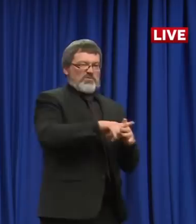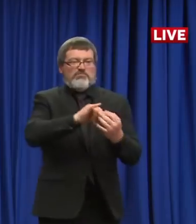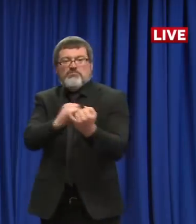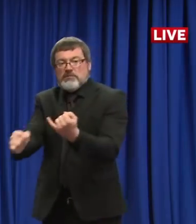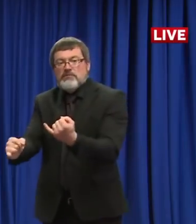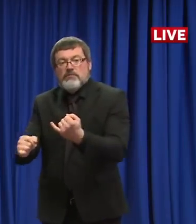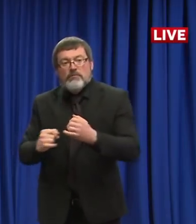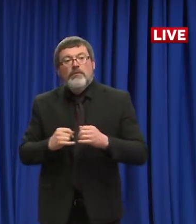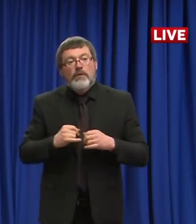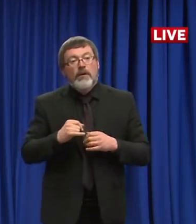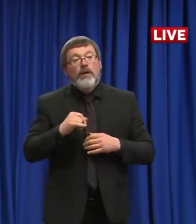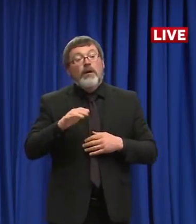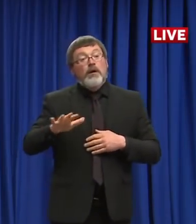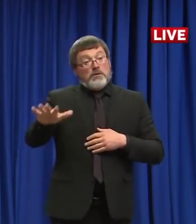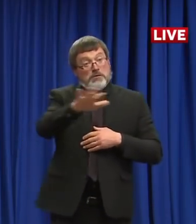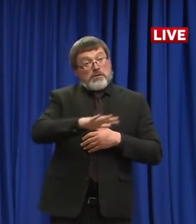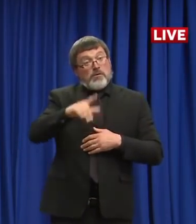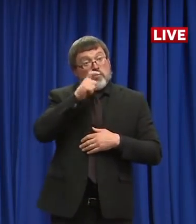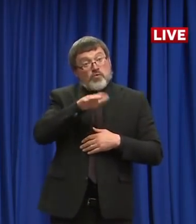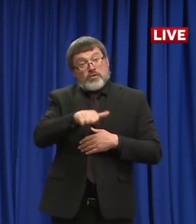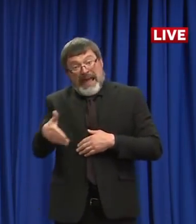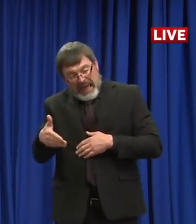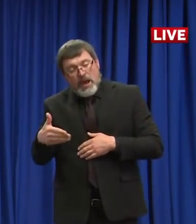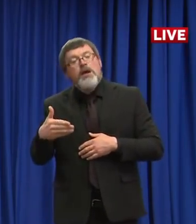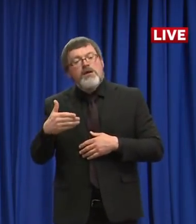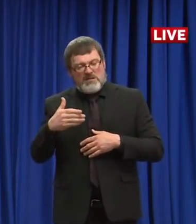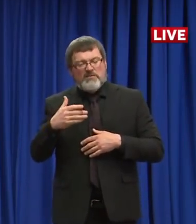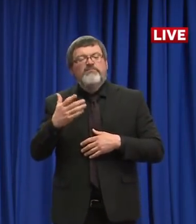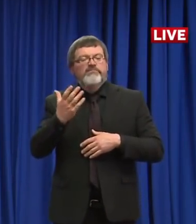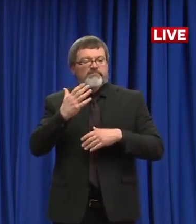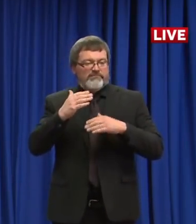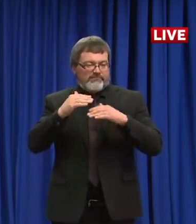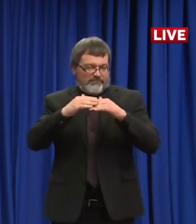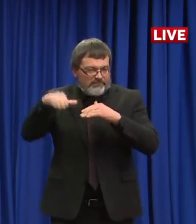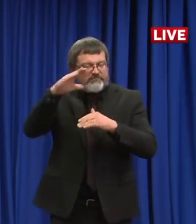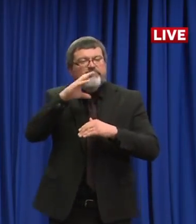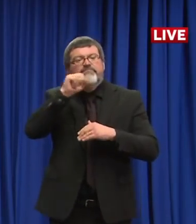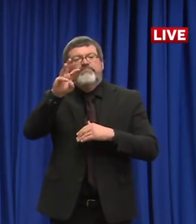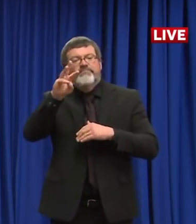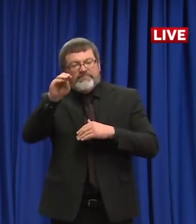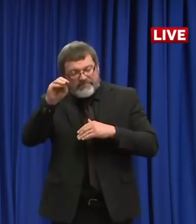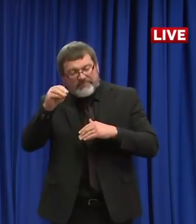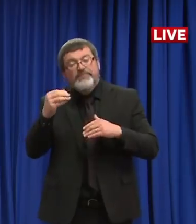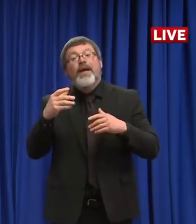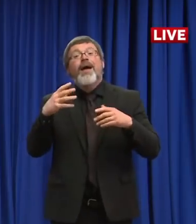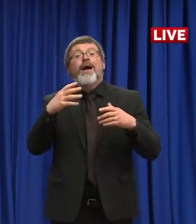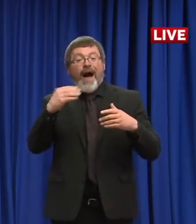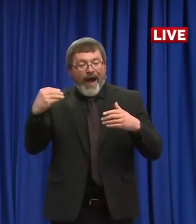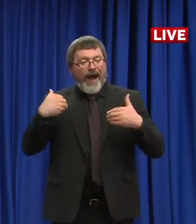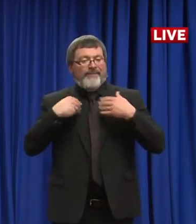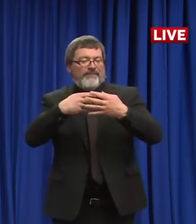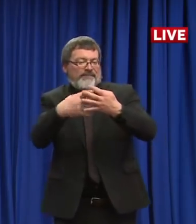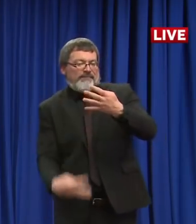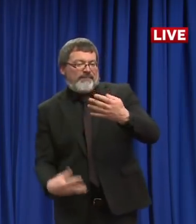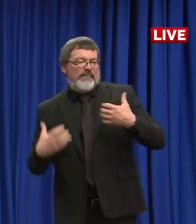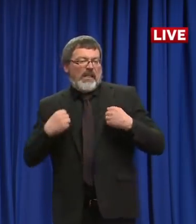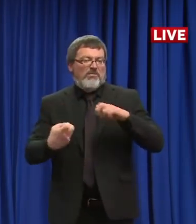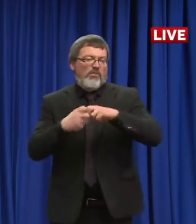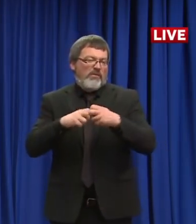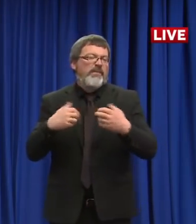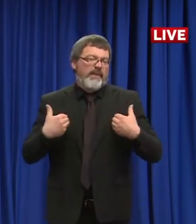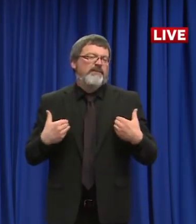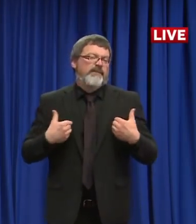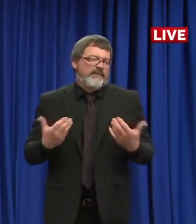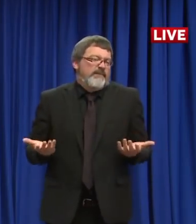or individuals or individuals multiple chronic medical conditions. And again, this is exactly the group that we want to